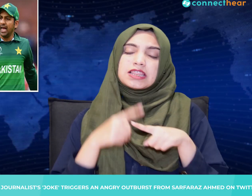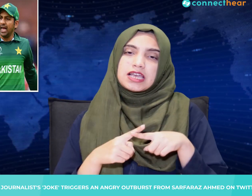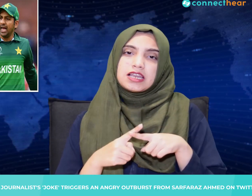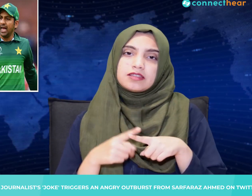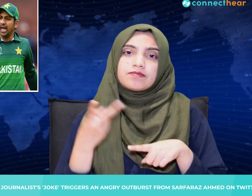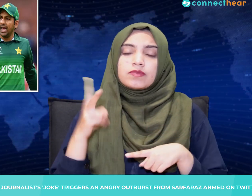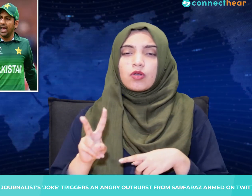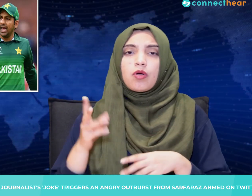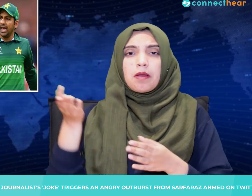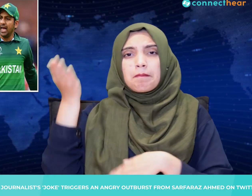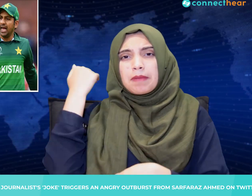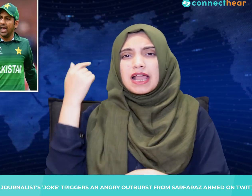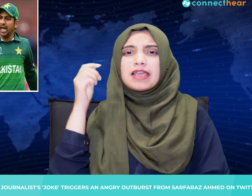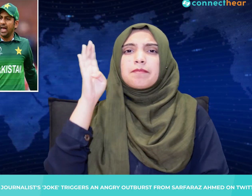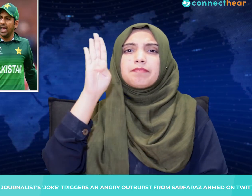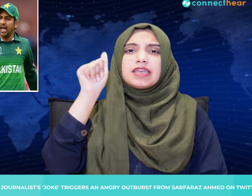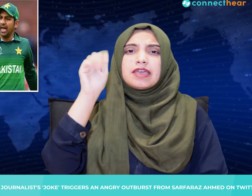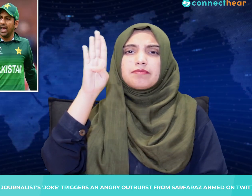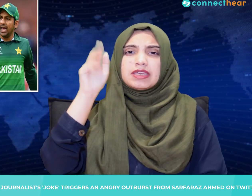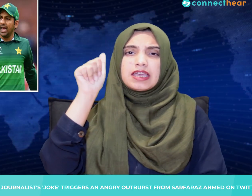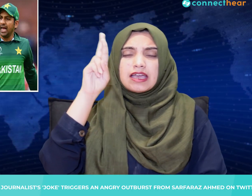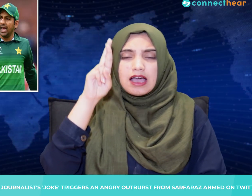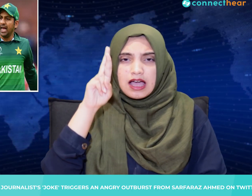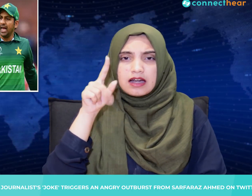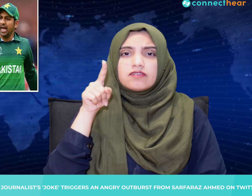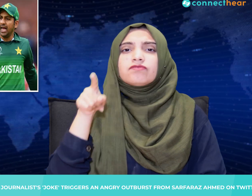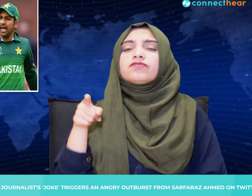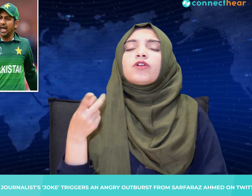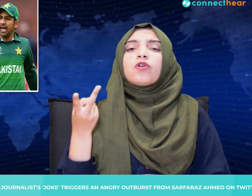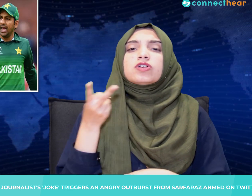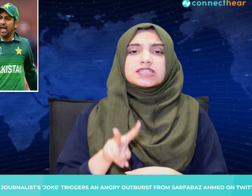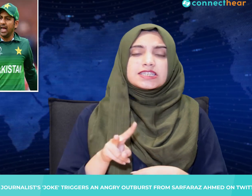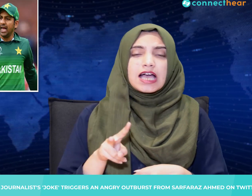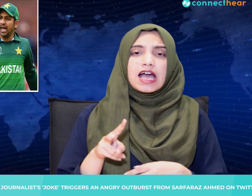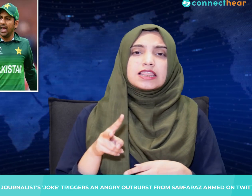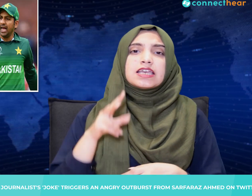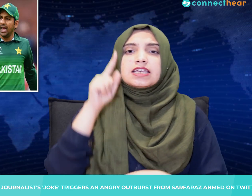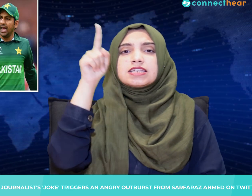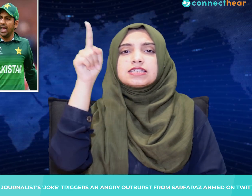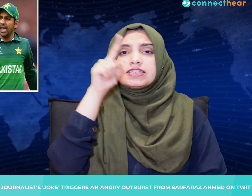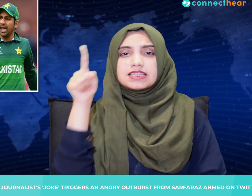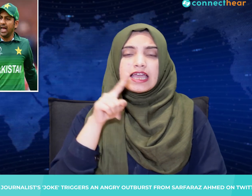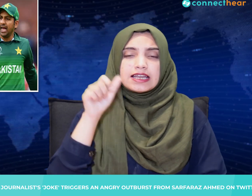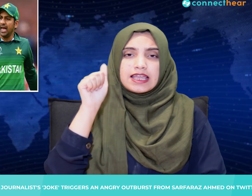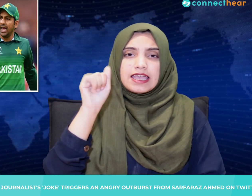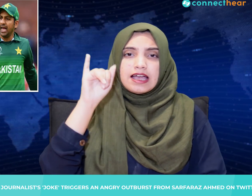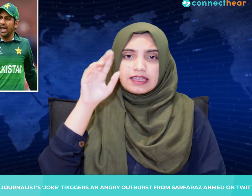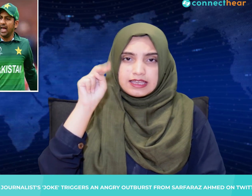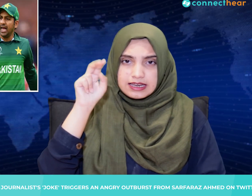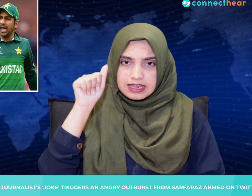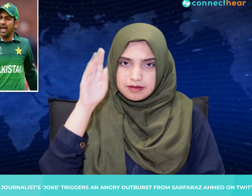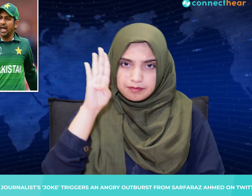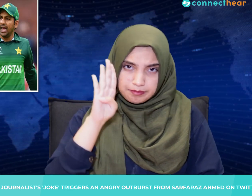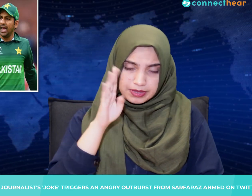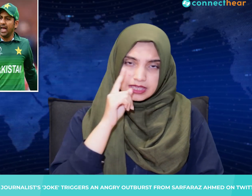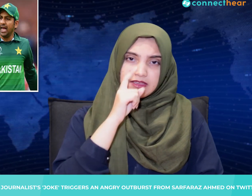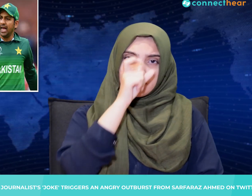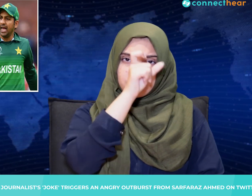Abbas congratulating him for his performance in a match against